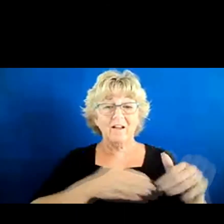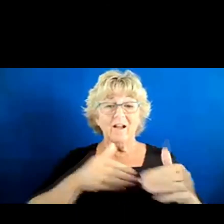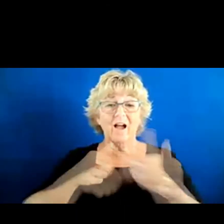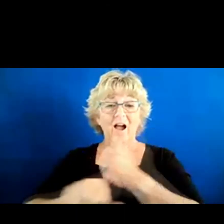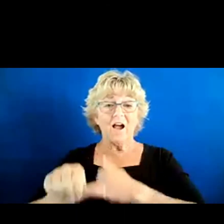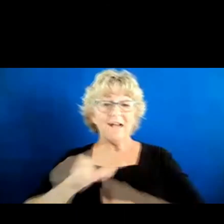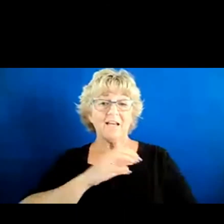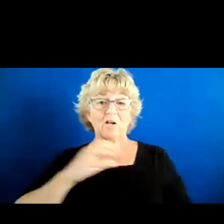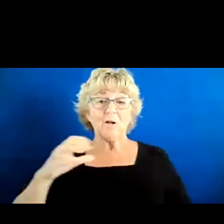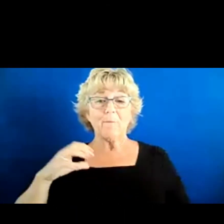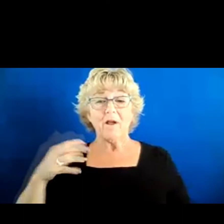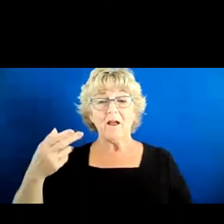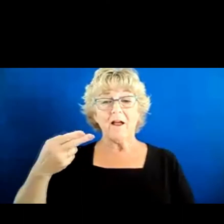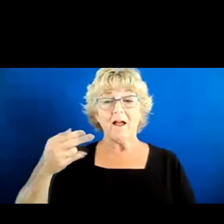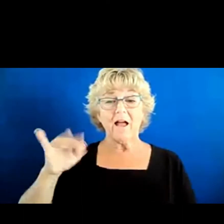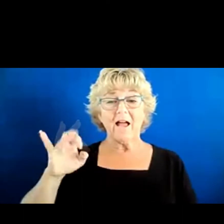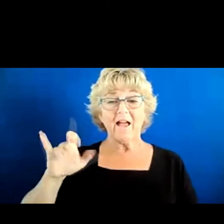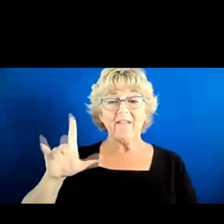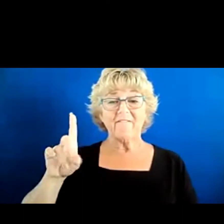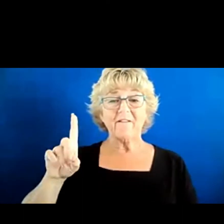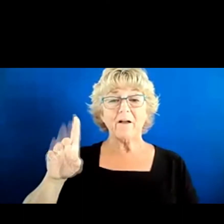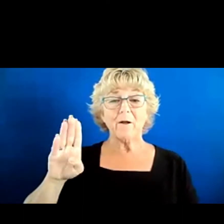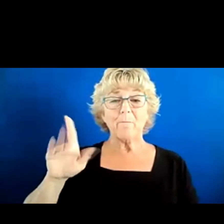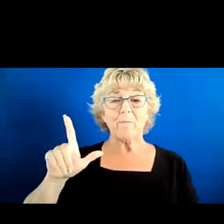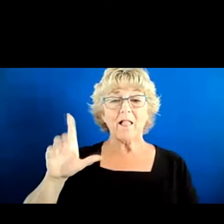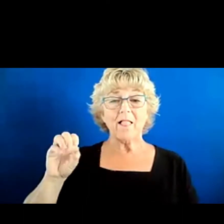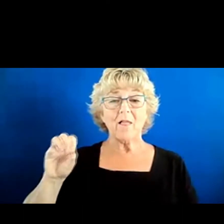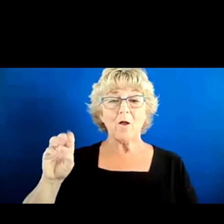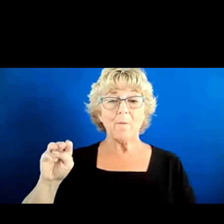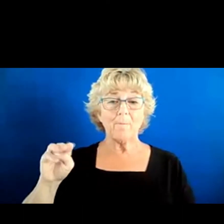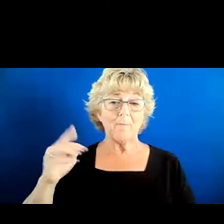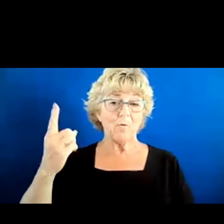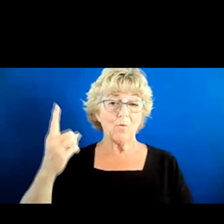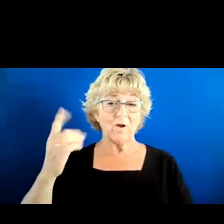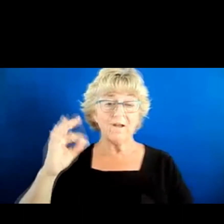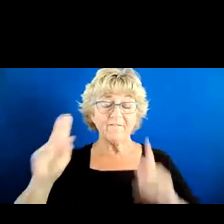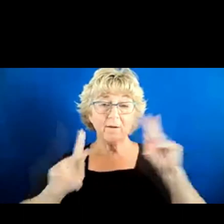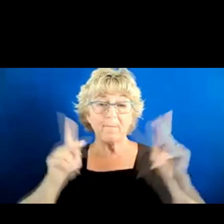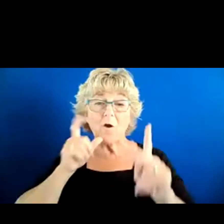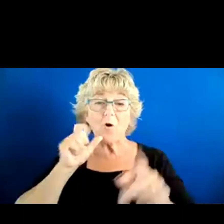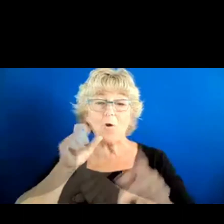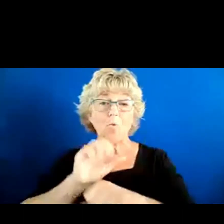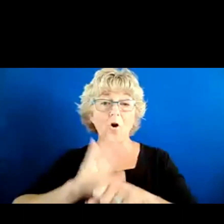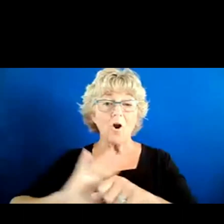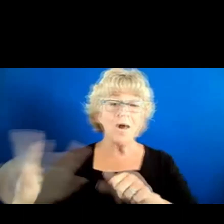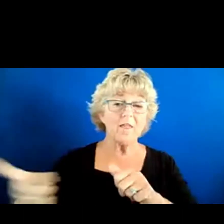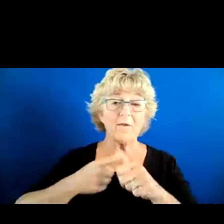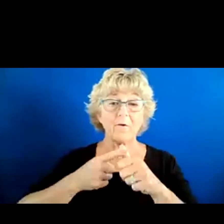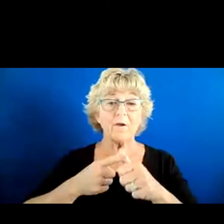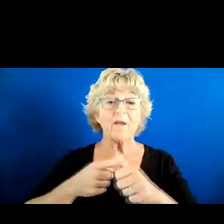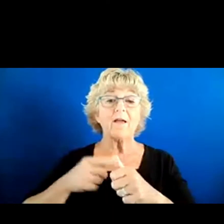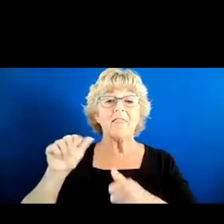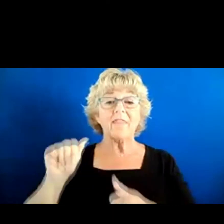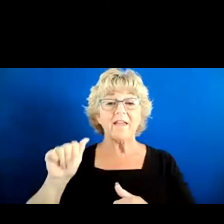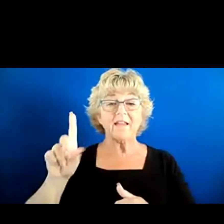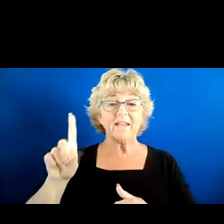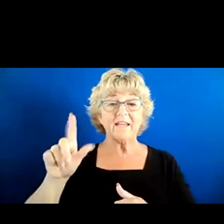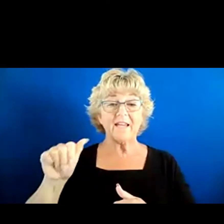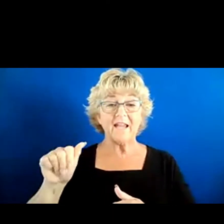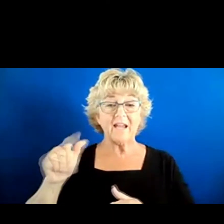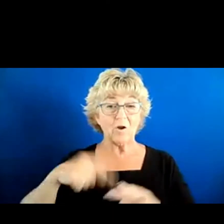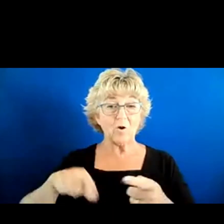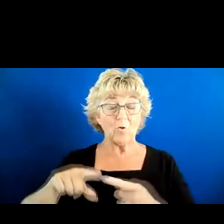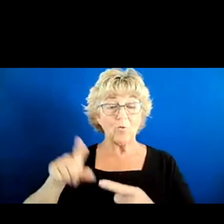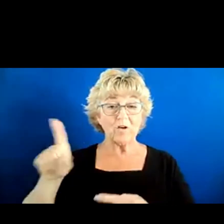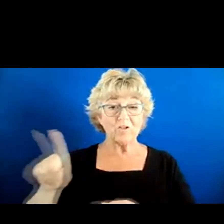Commissioner Heifeldblum, who had also been one of the folks who worked on the original Americans with Disabilities Act when she was